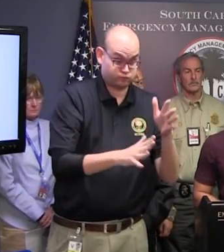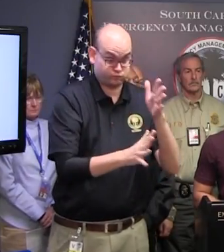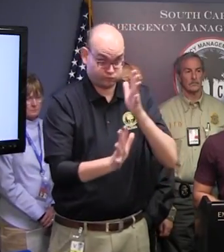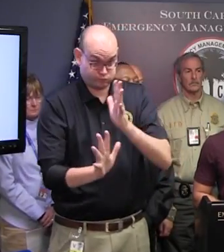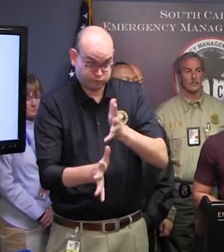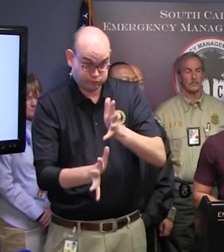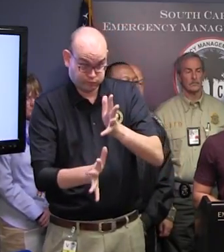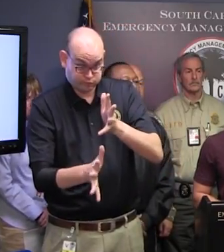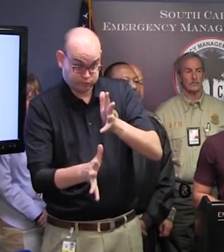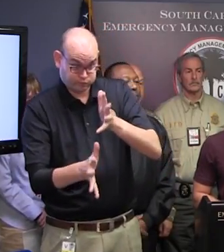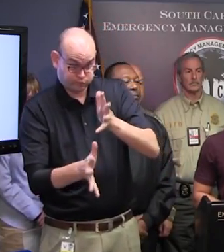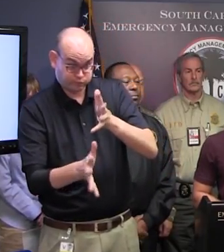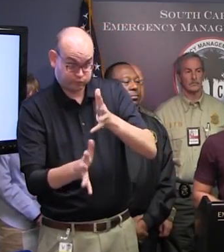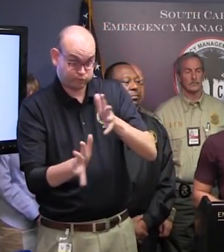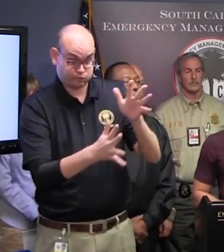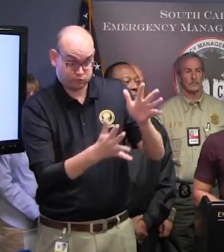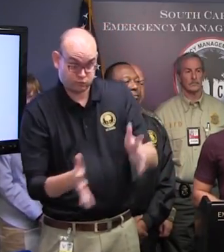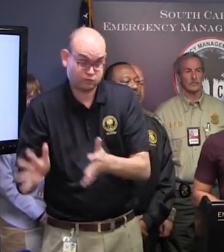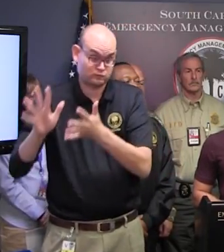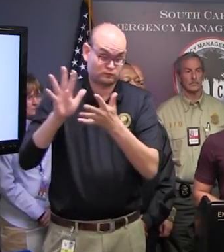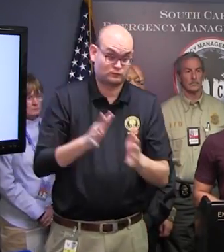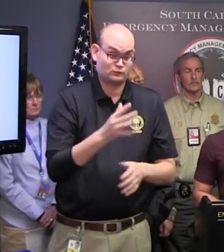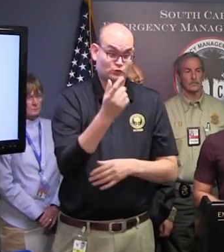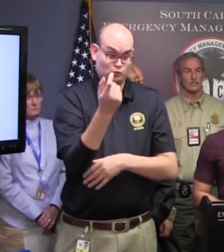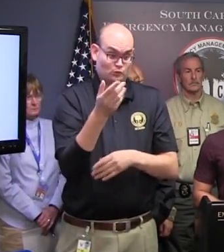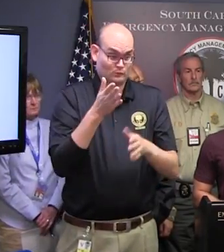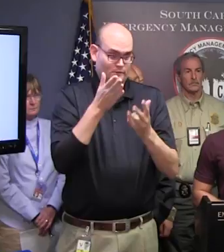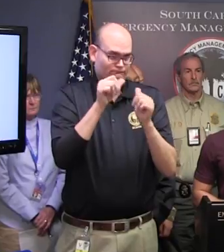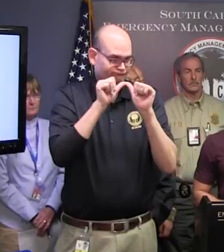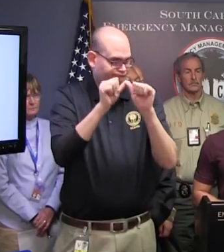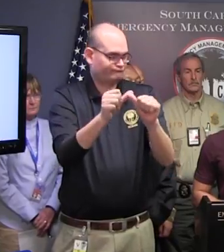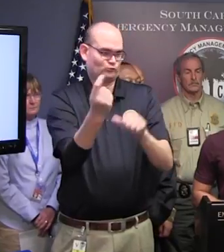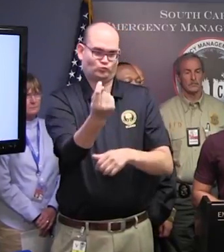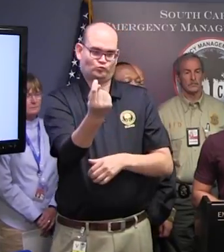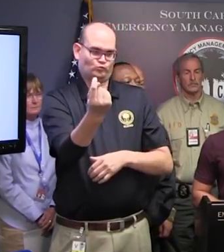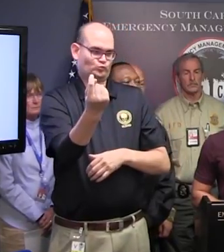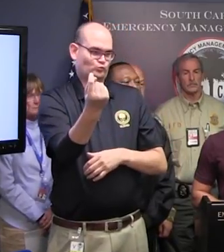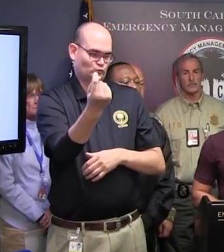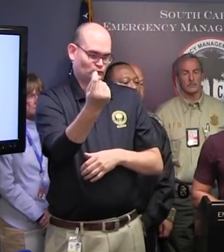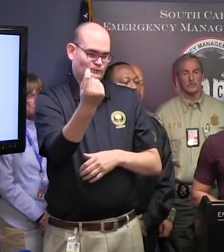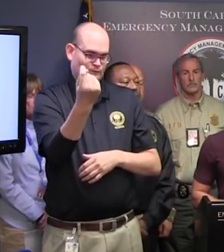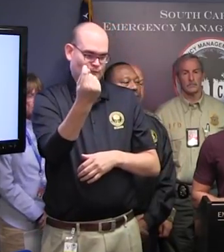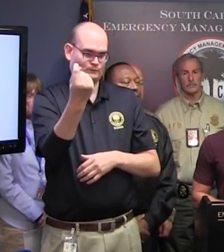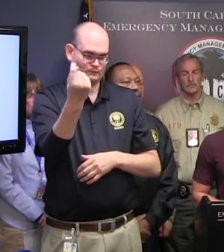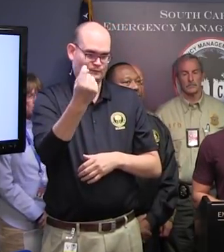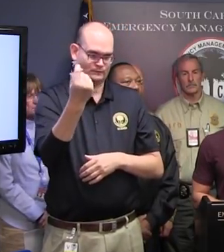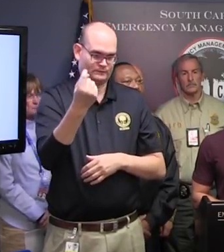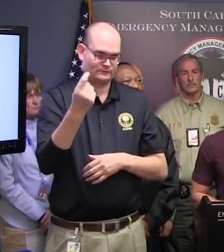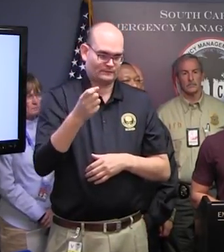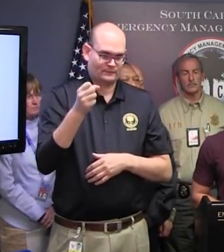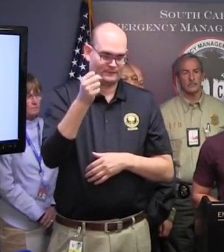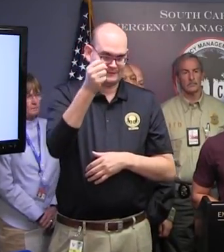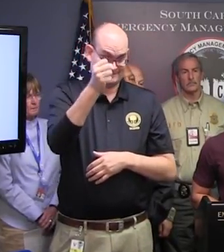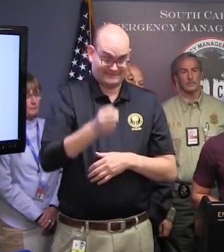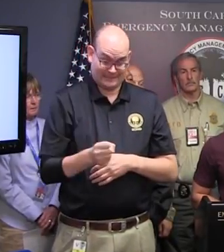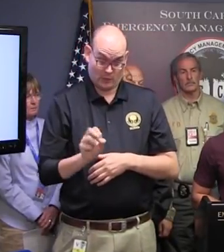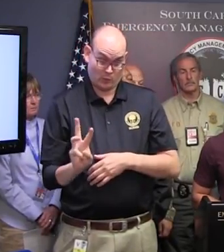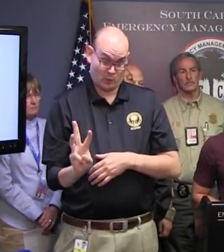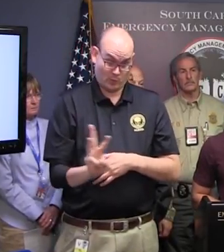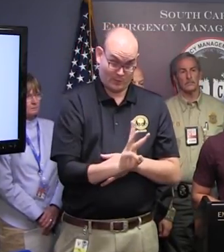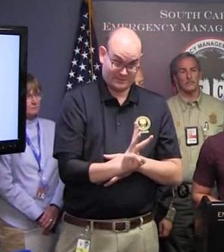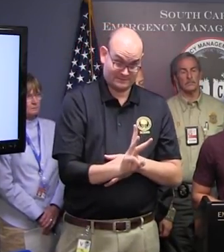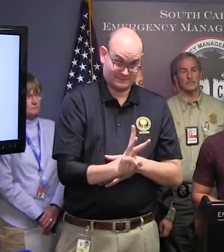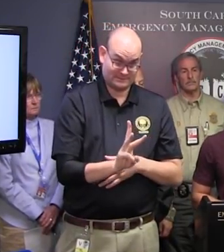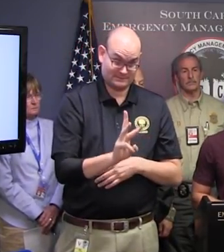through Tuesday across much of the state, with the strongest winds south and west of I-26 and near the coast where wind gusts up to about